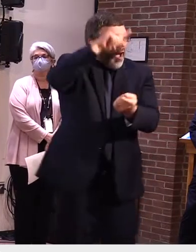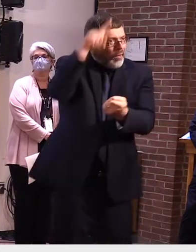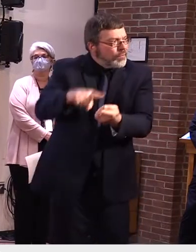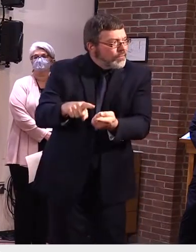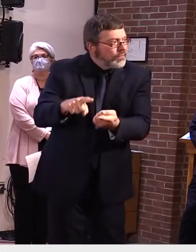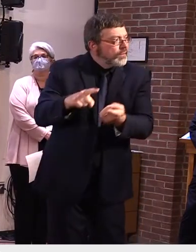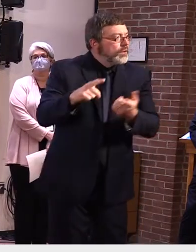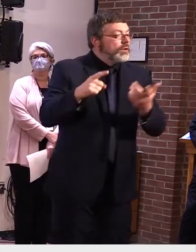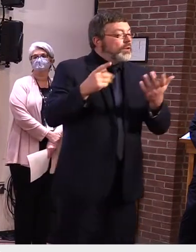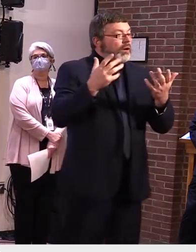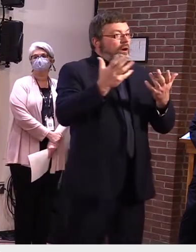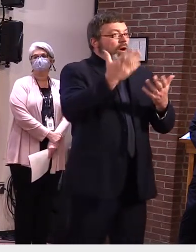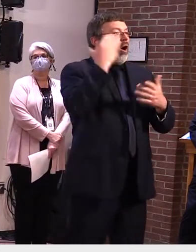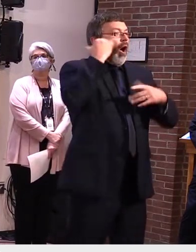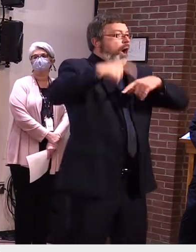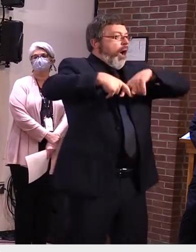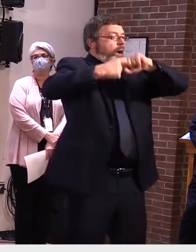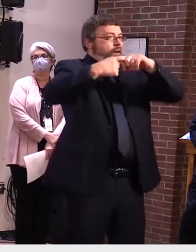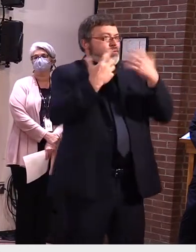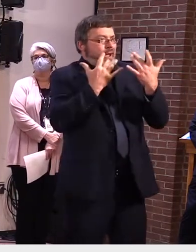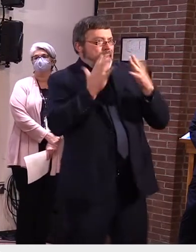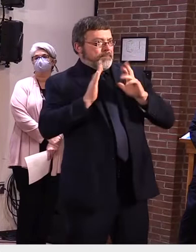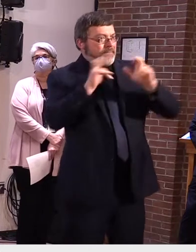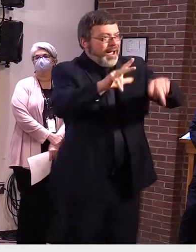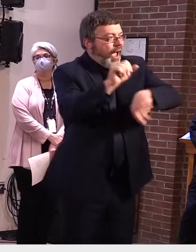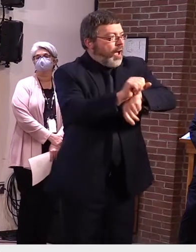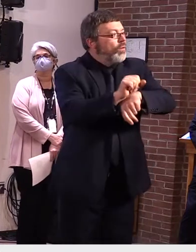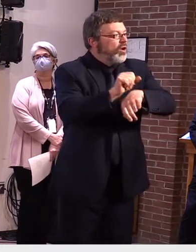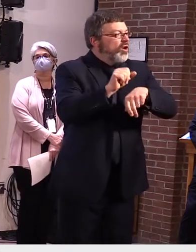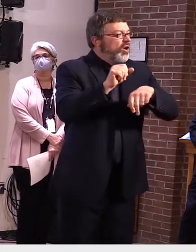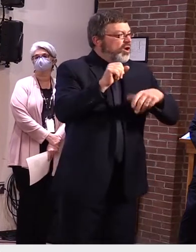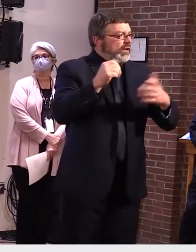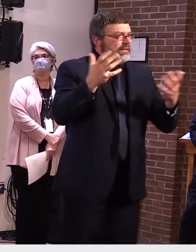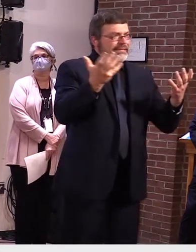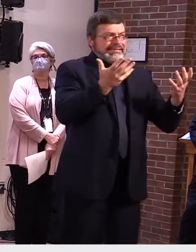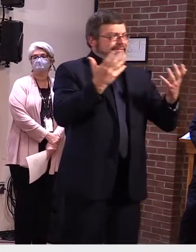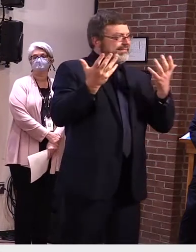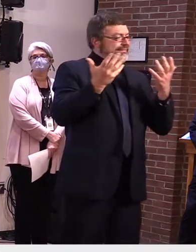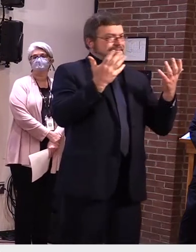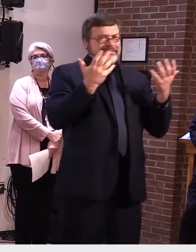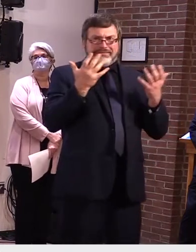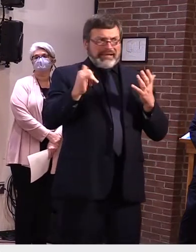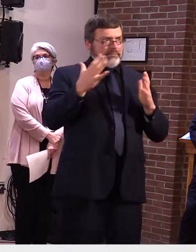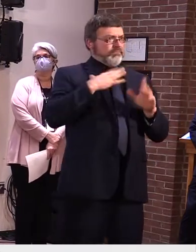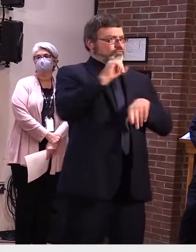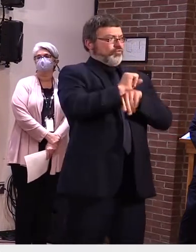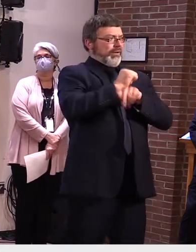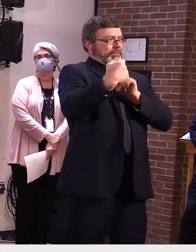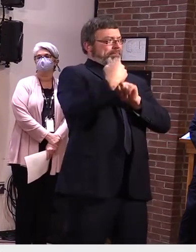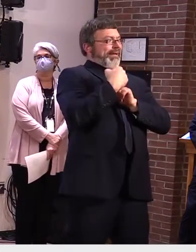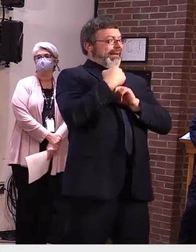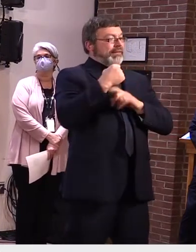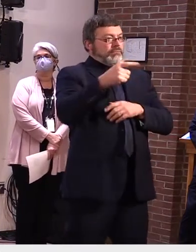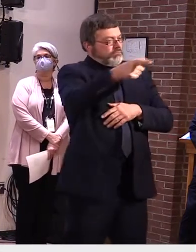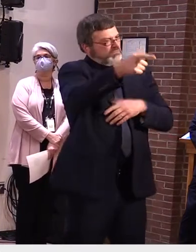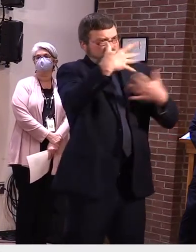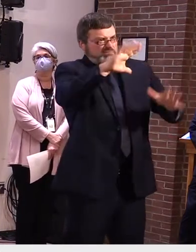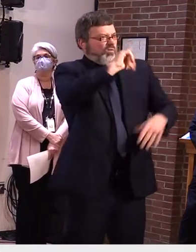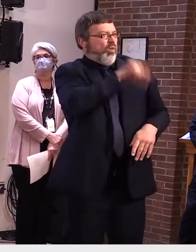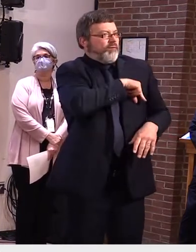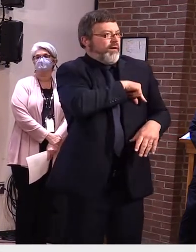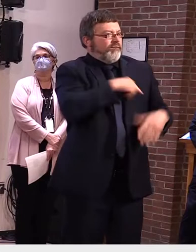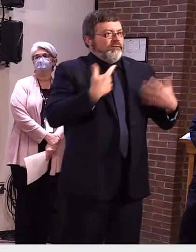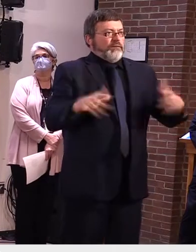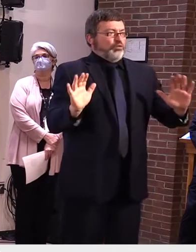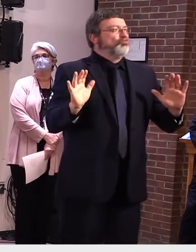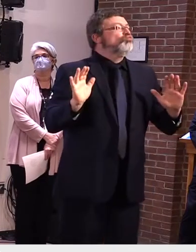that has been impacted by the pandemic, you are eligible for these free classes and trainings. You can choose